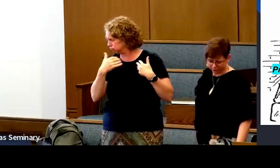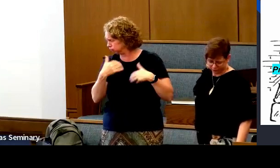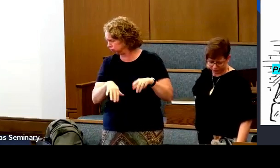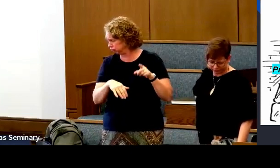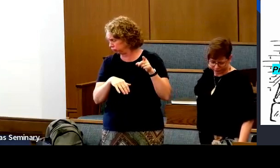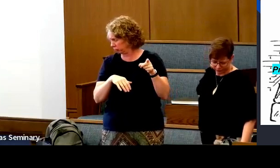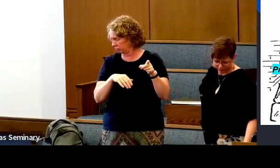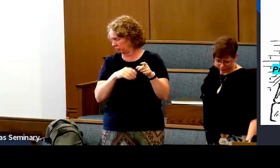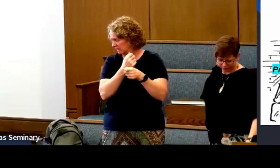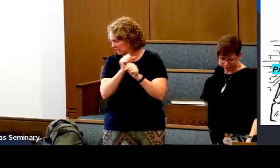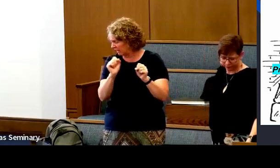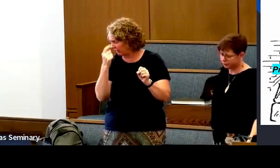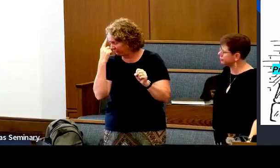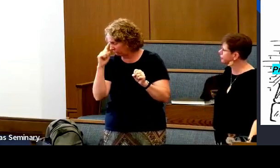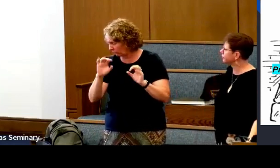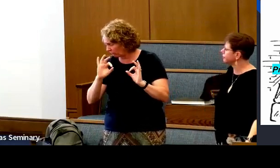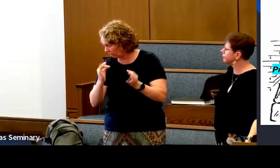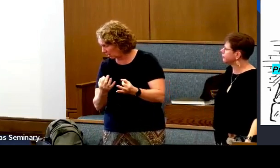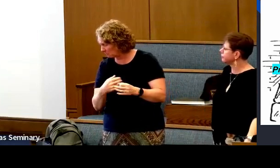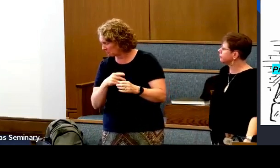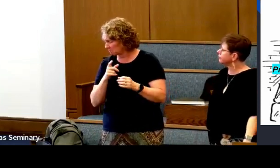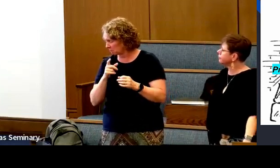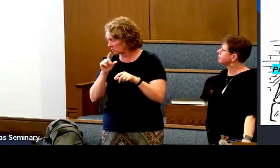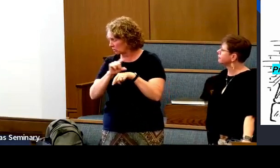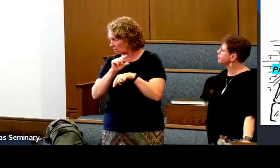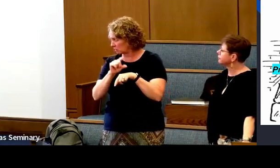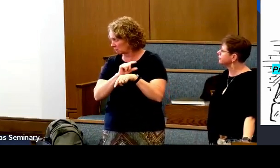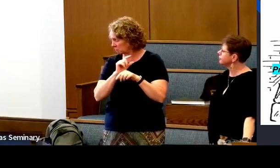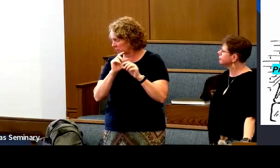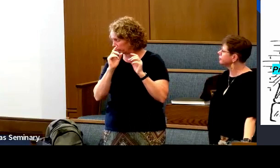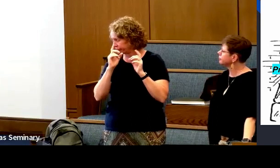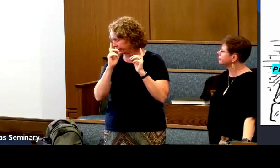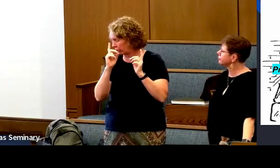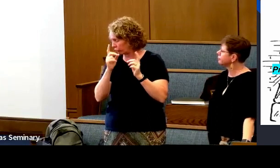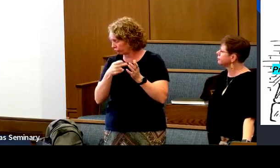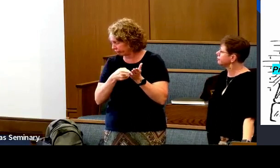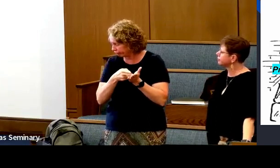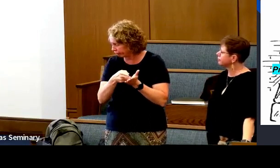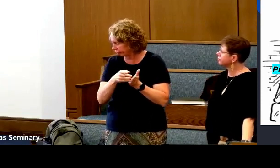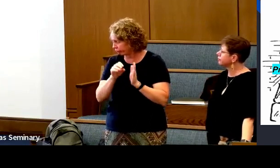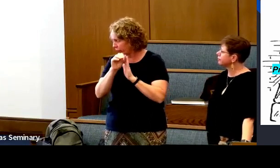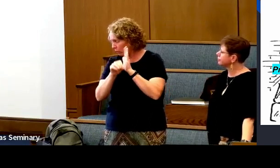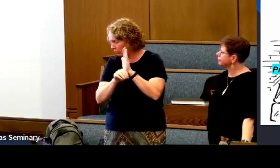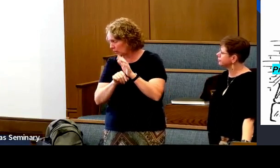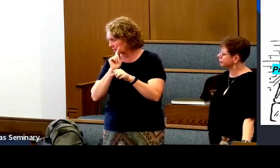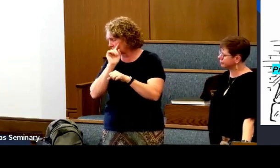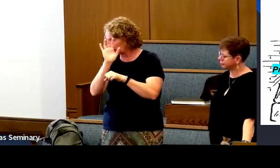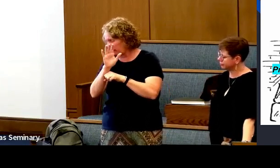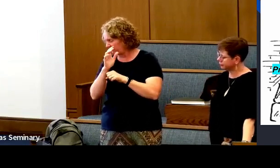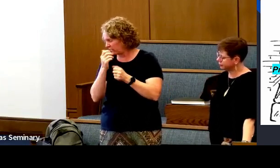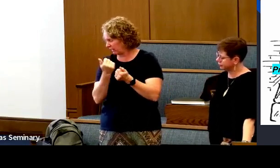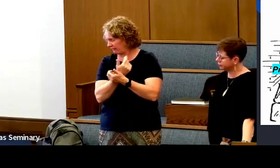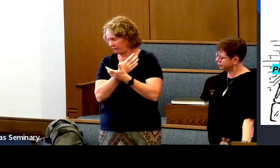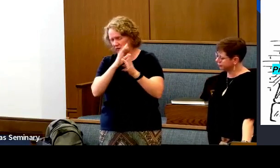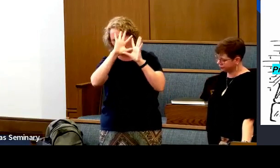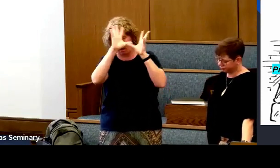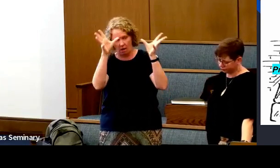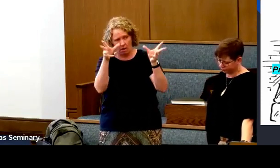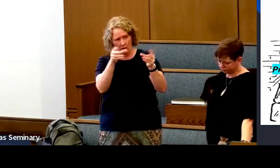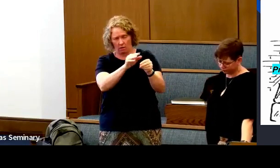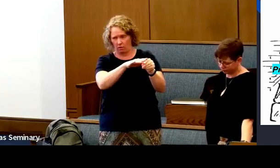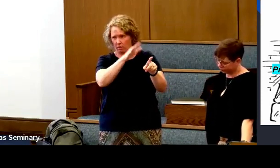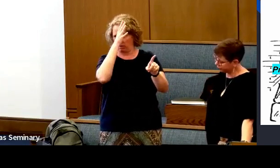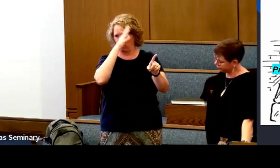And wisdom on top of that. But, salvation for a family, the doctrines of the gospel, ordinances,